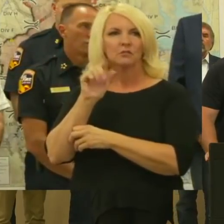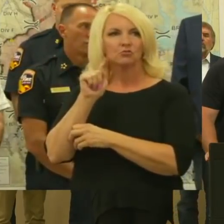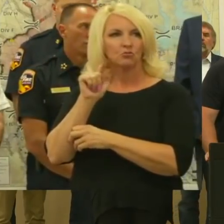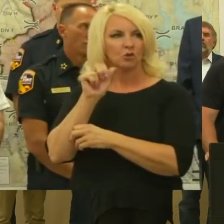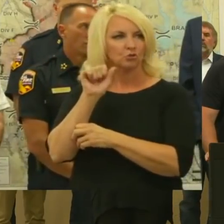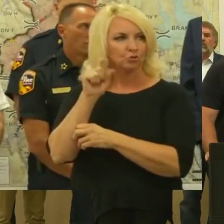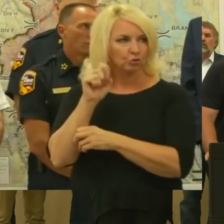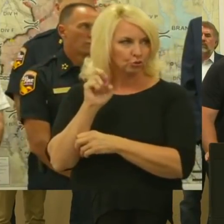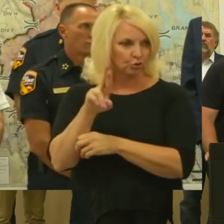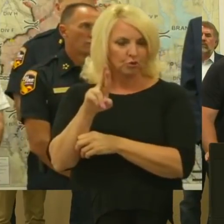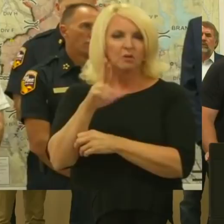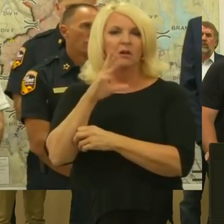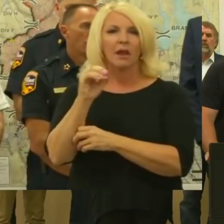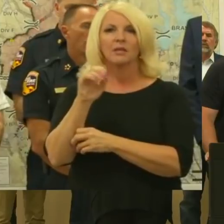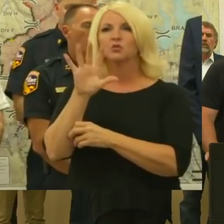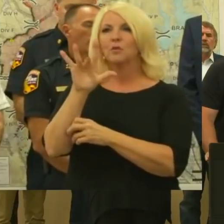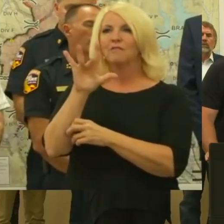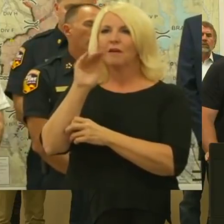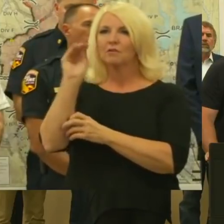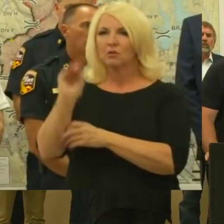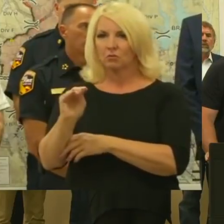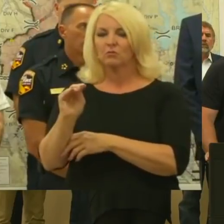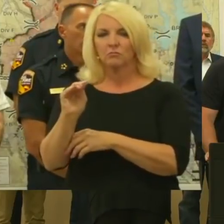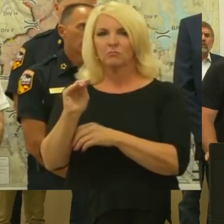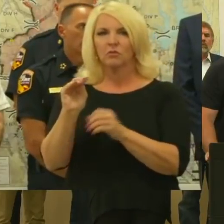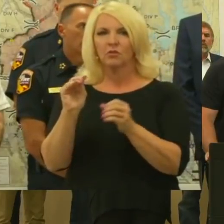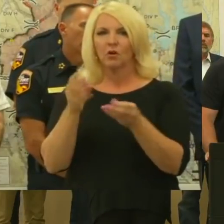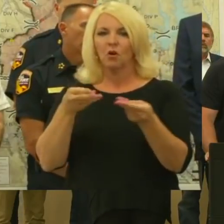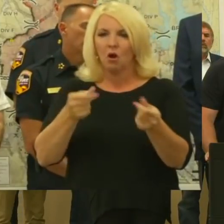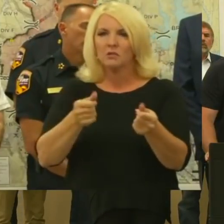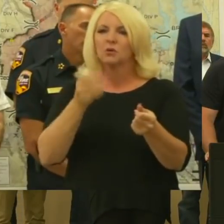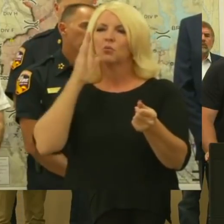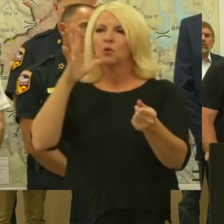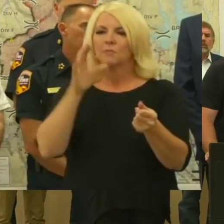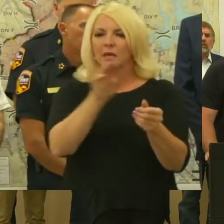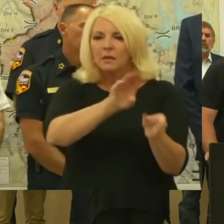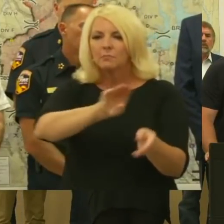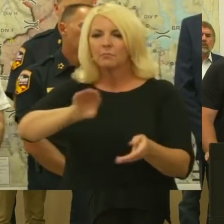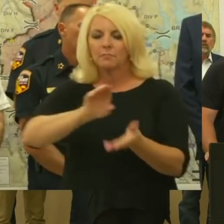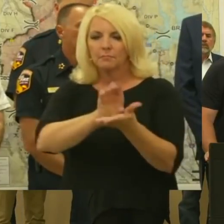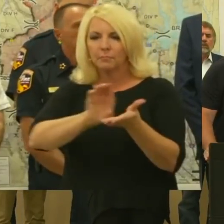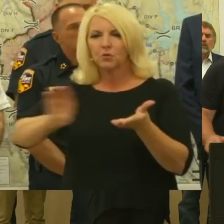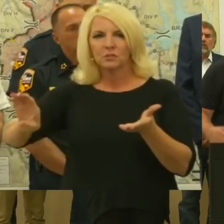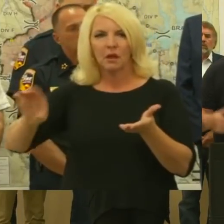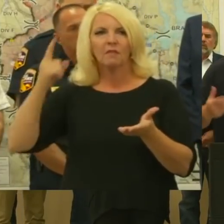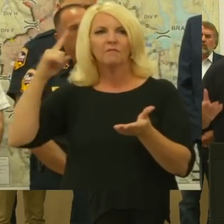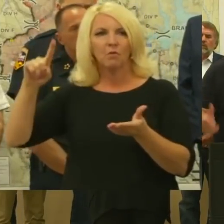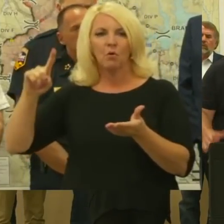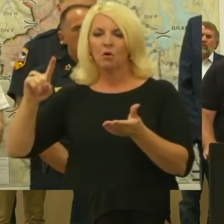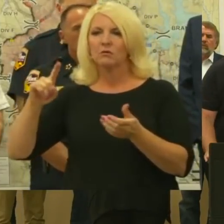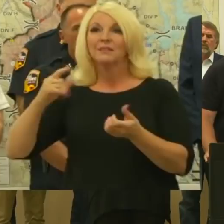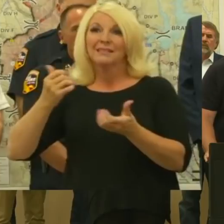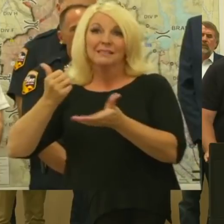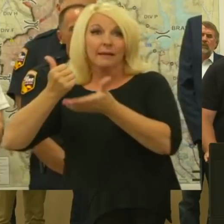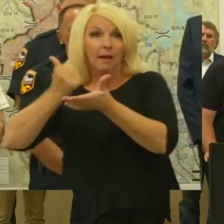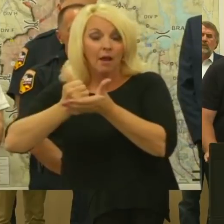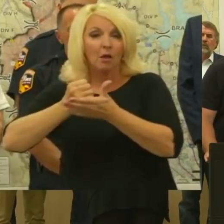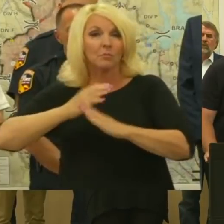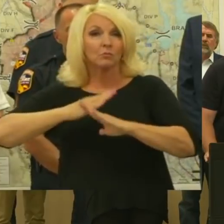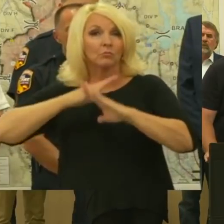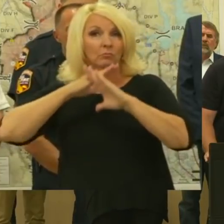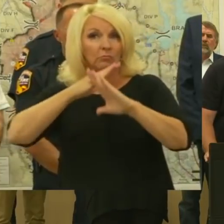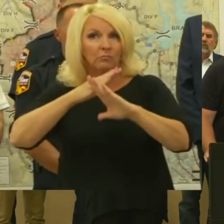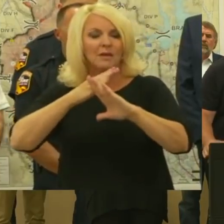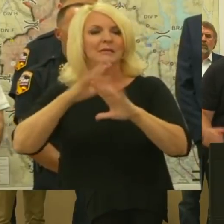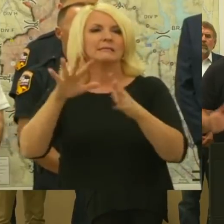that I just spoke to, what we put aside for mitigation to help prevent damages like this in the future, to build